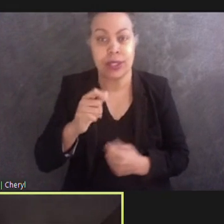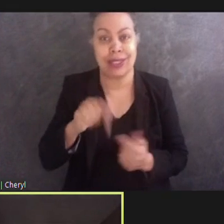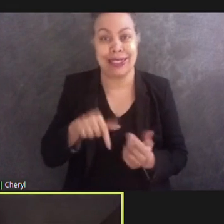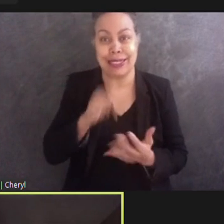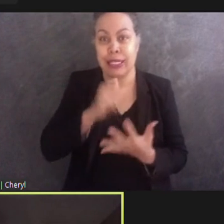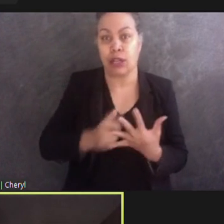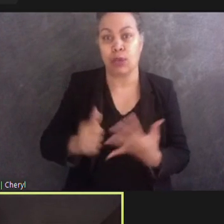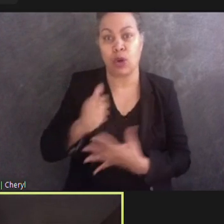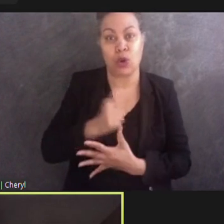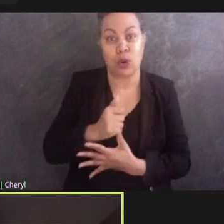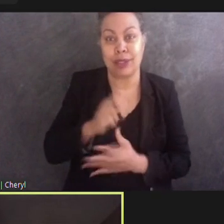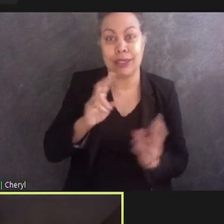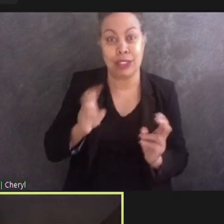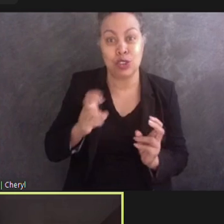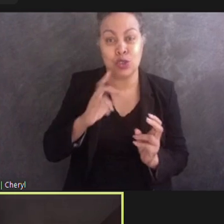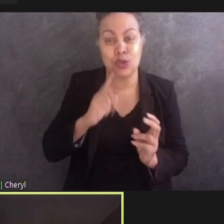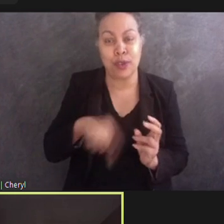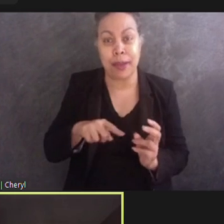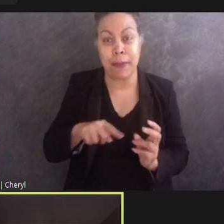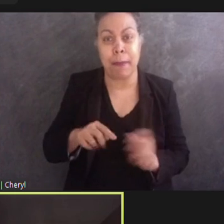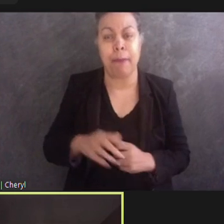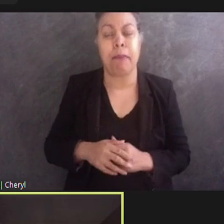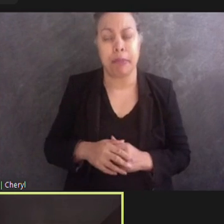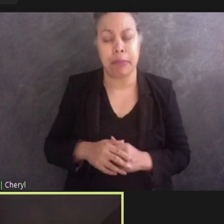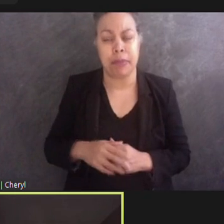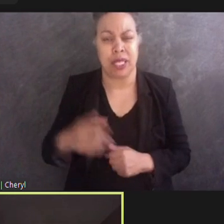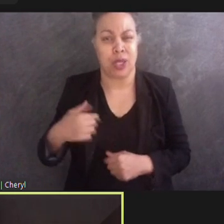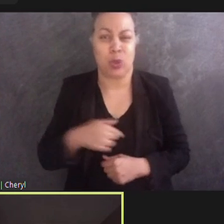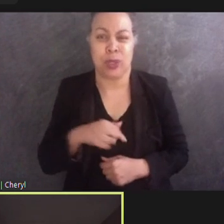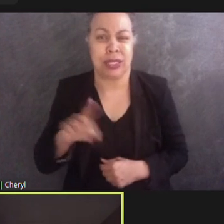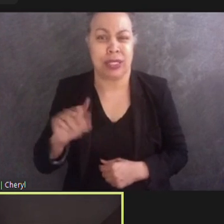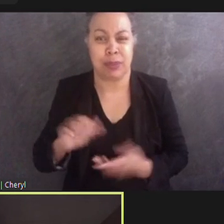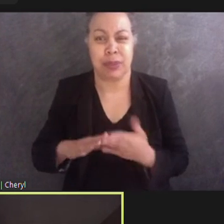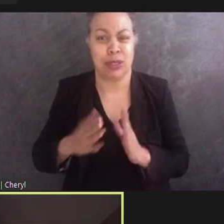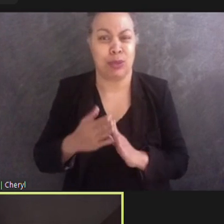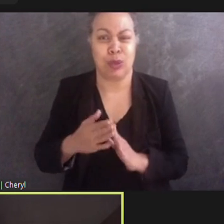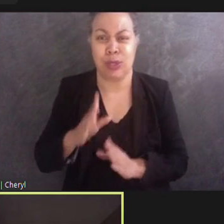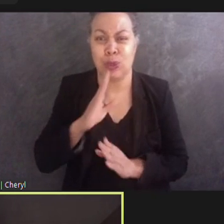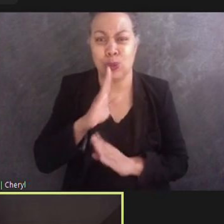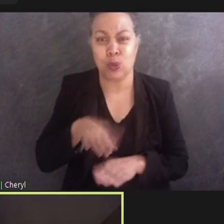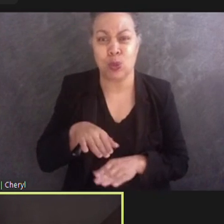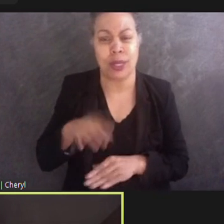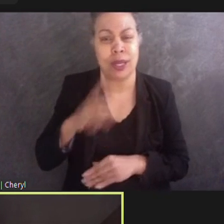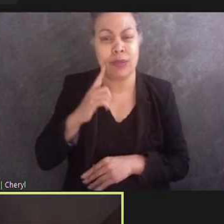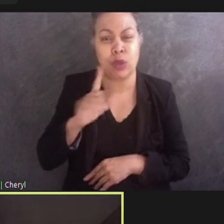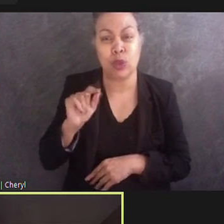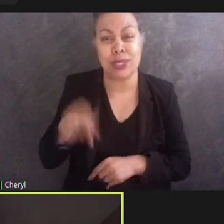We in the disability community have been quiet for over 20 years, and the two decades of grace period is over.